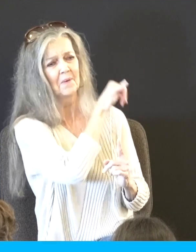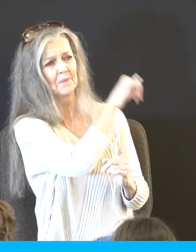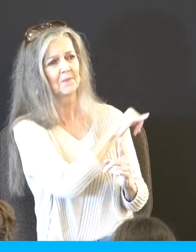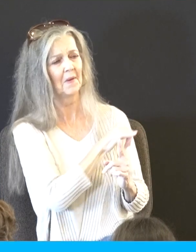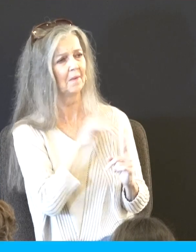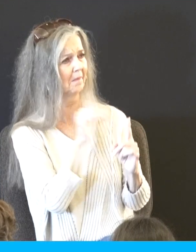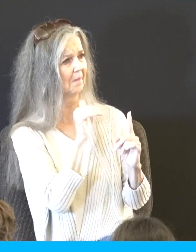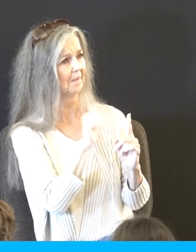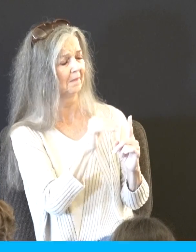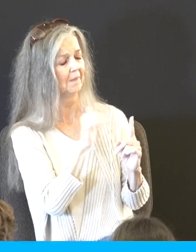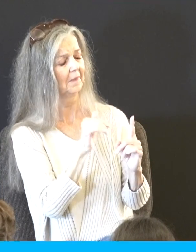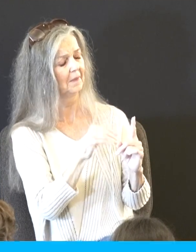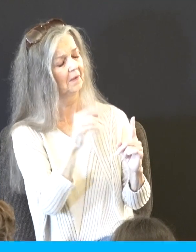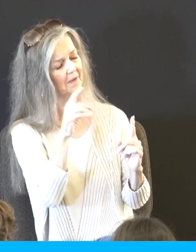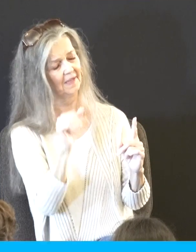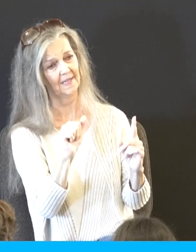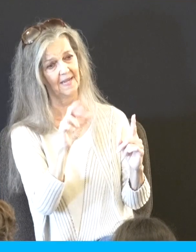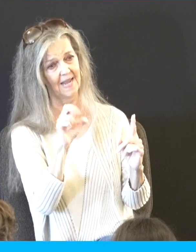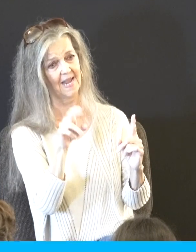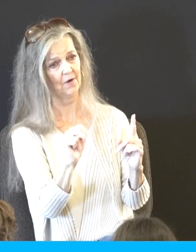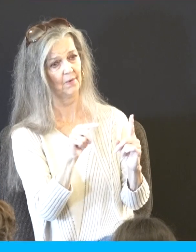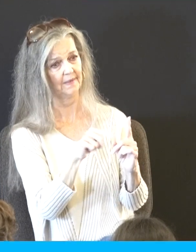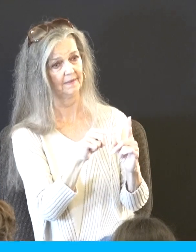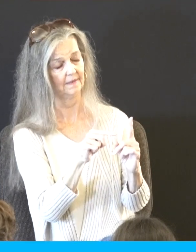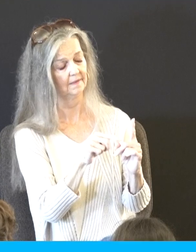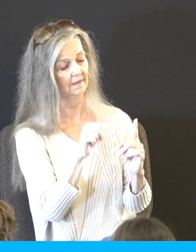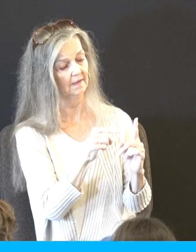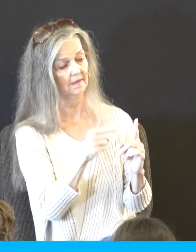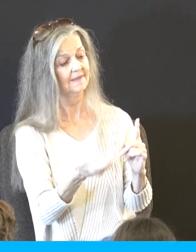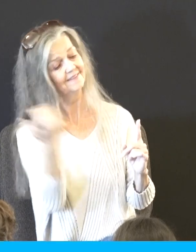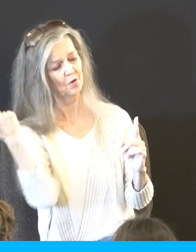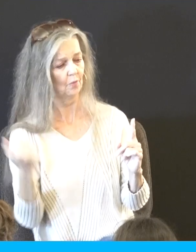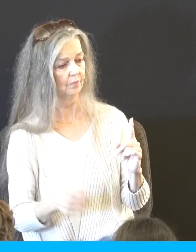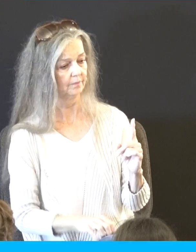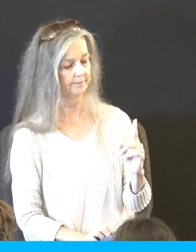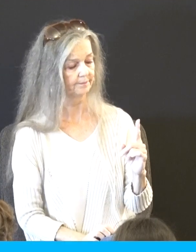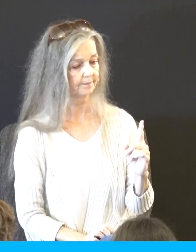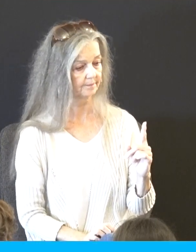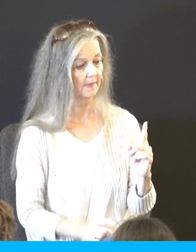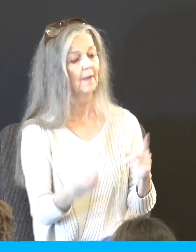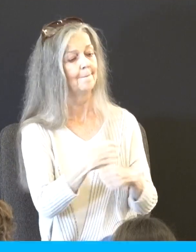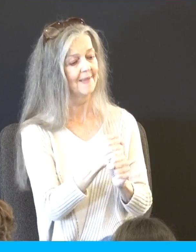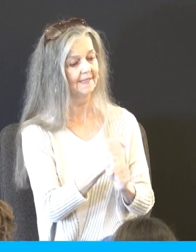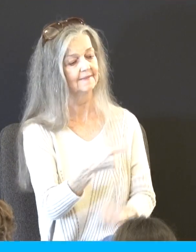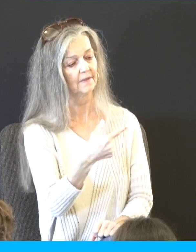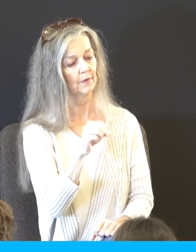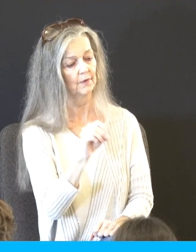Aaron, and they said unto him, or that's yalak, let's go. Up, make us gods, plural, which